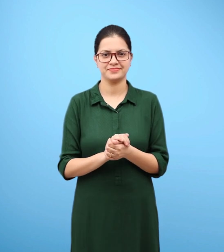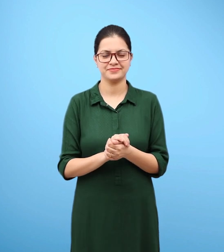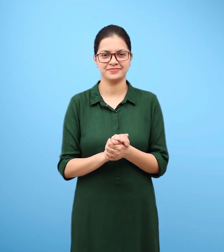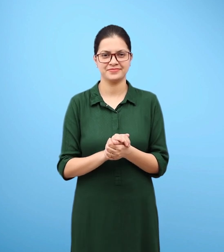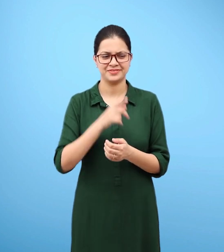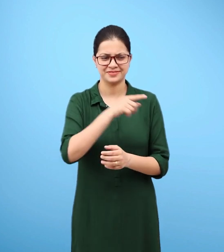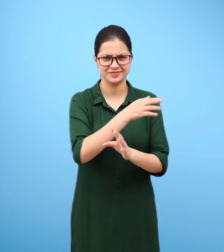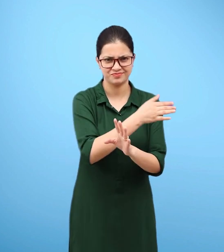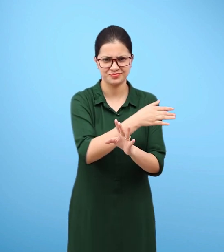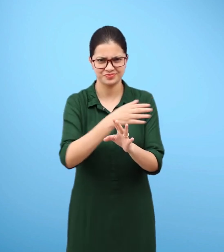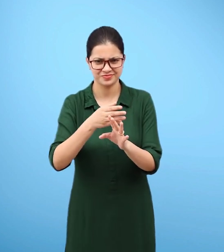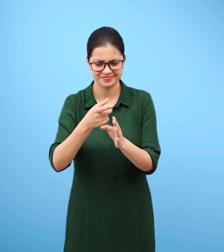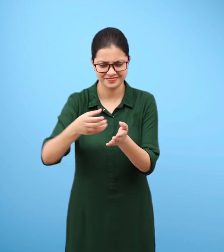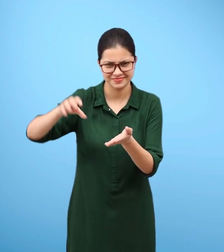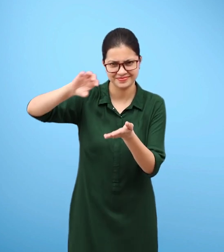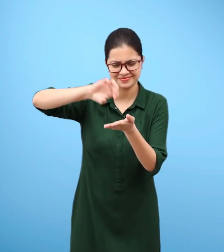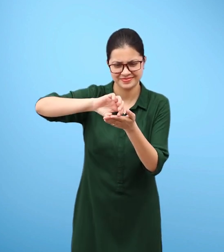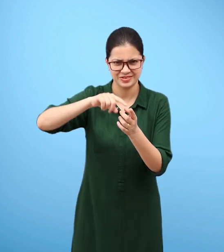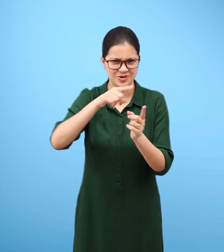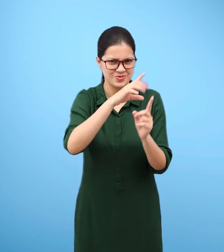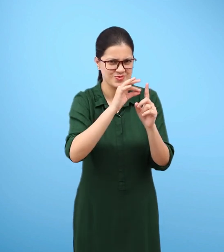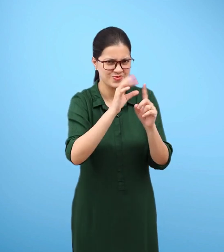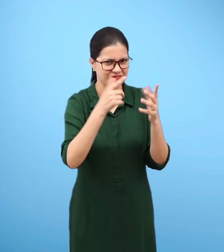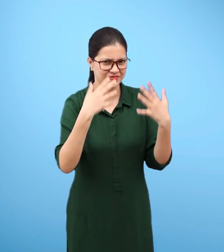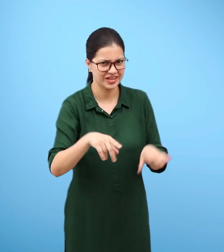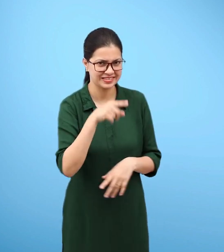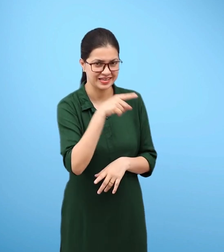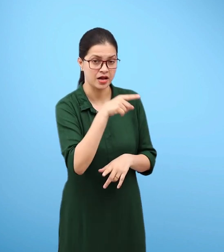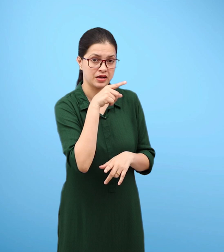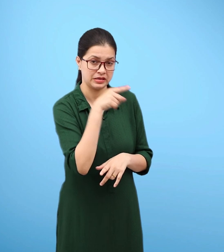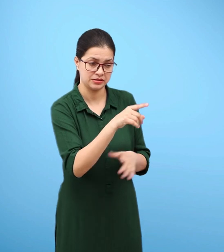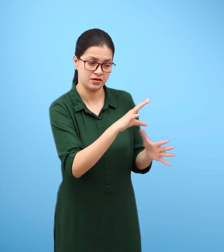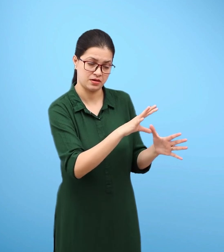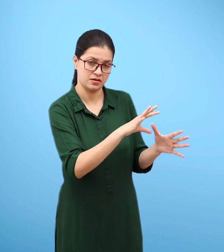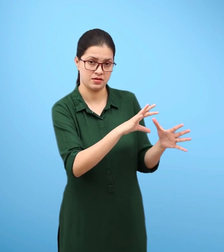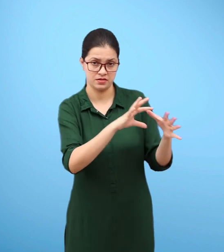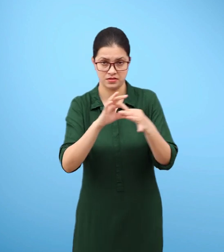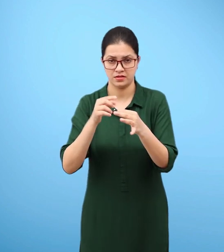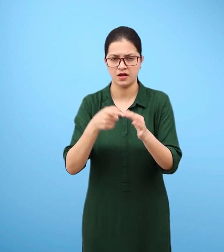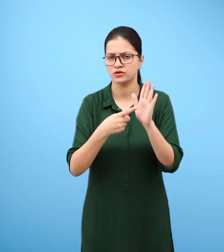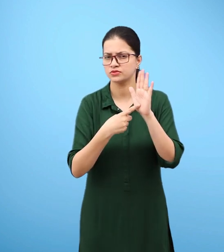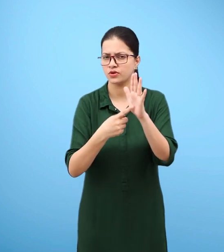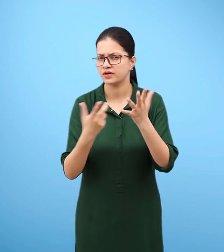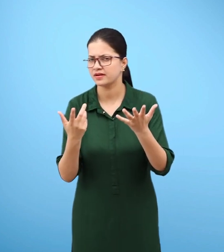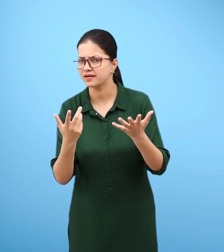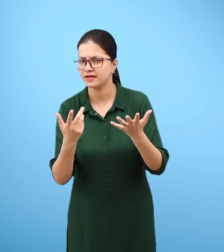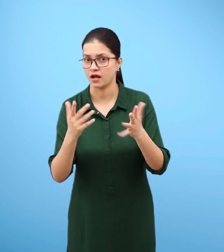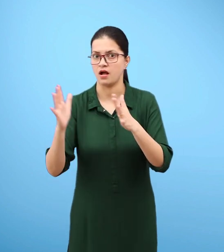Figure 15.4 shows experiments with an empty bottle. This activity